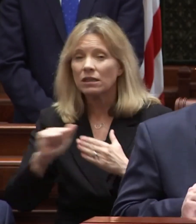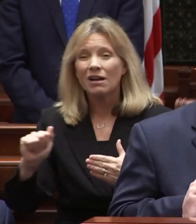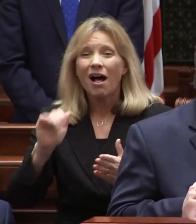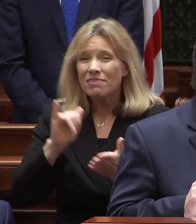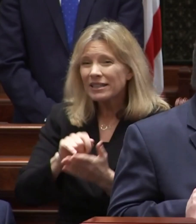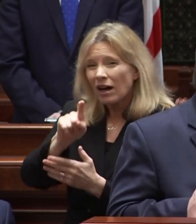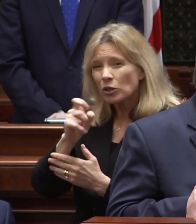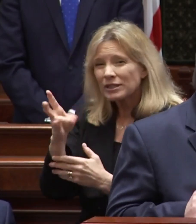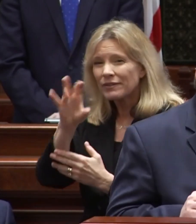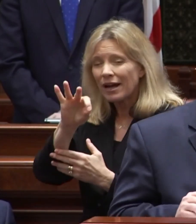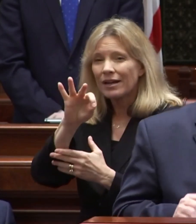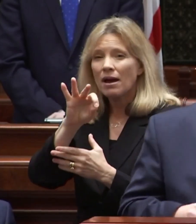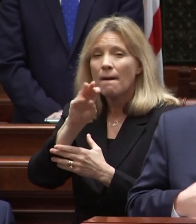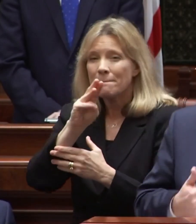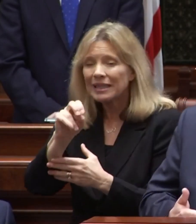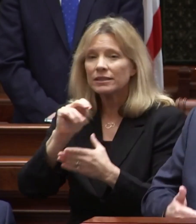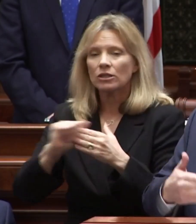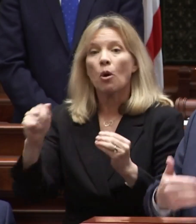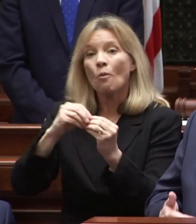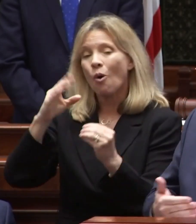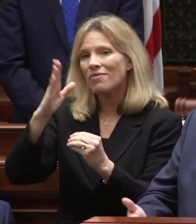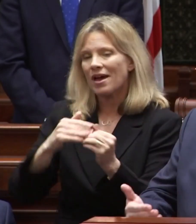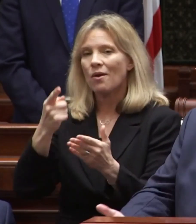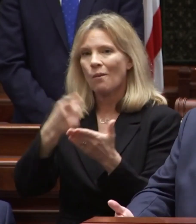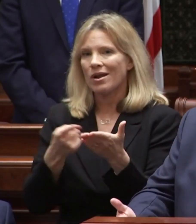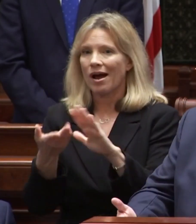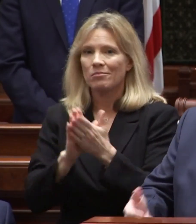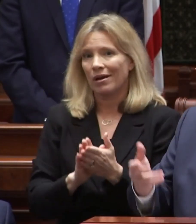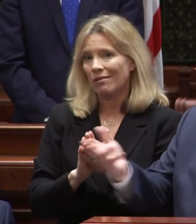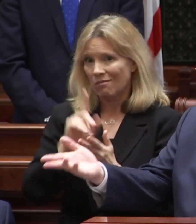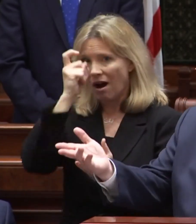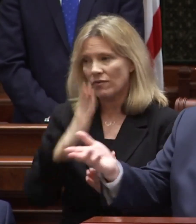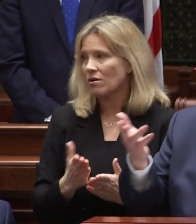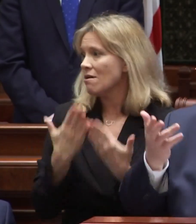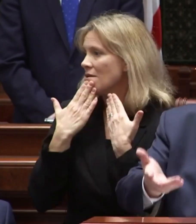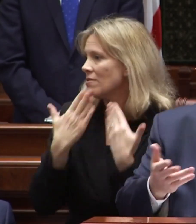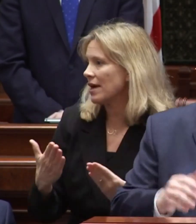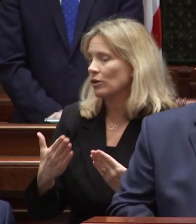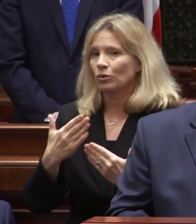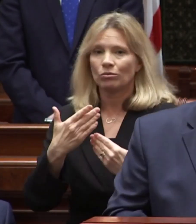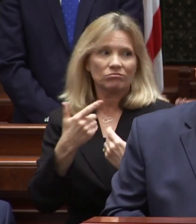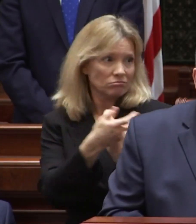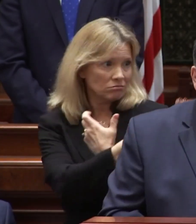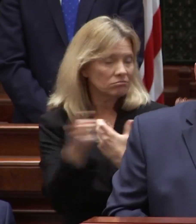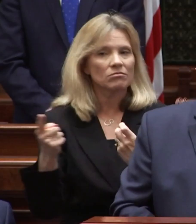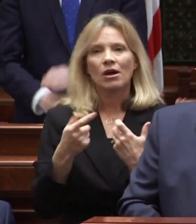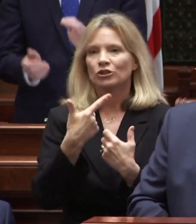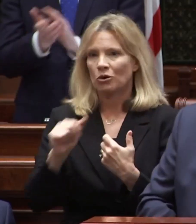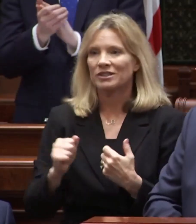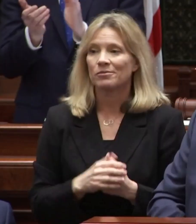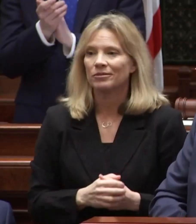that's 179 million dollars more than when i took office thank you general assembly